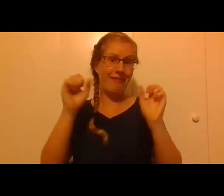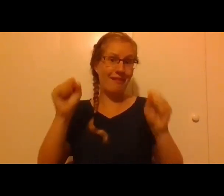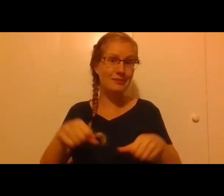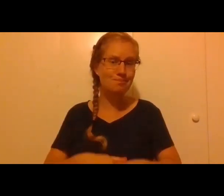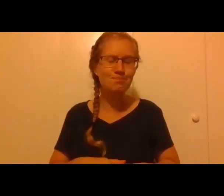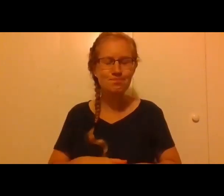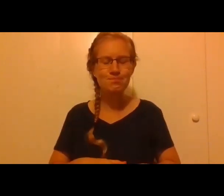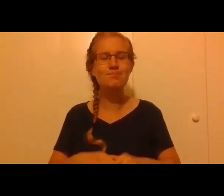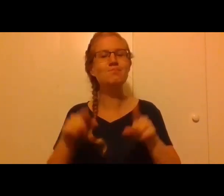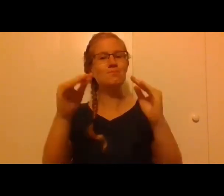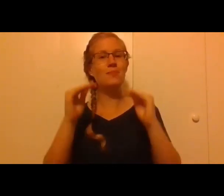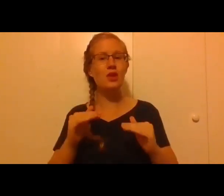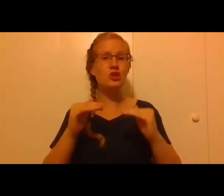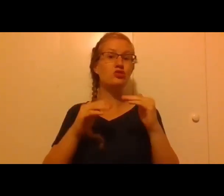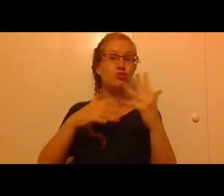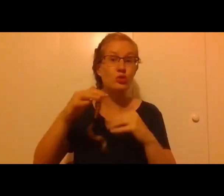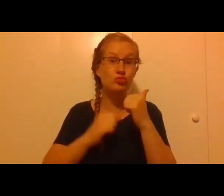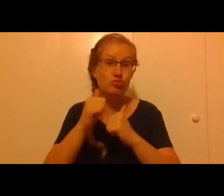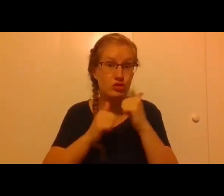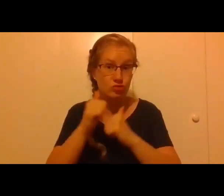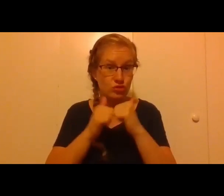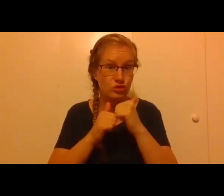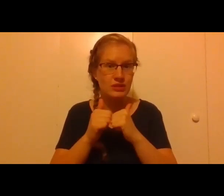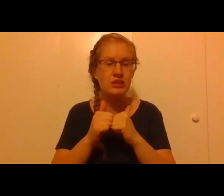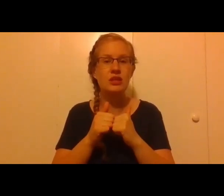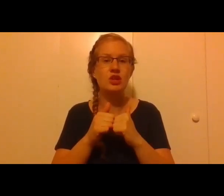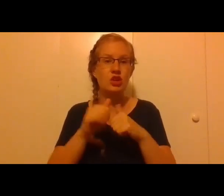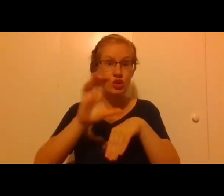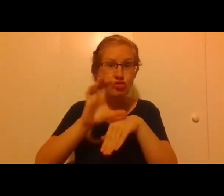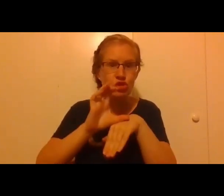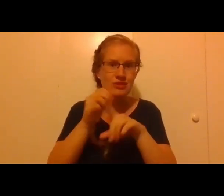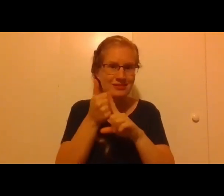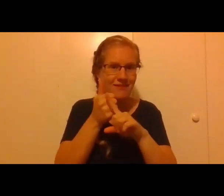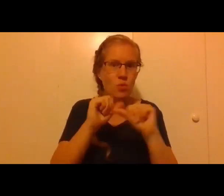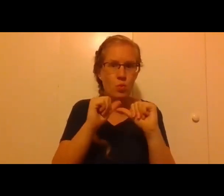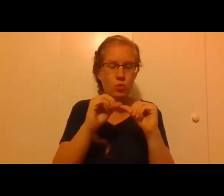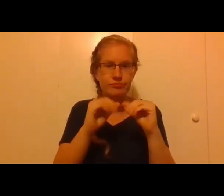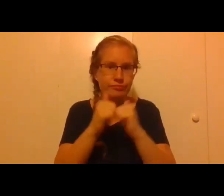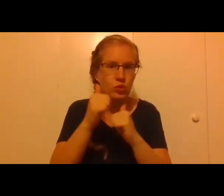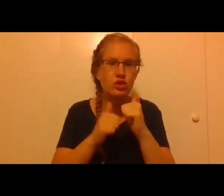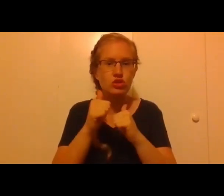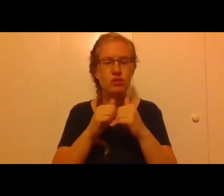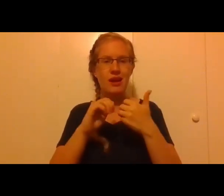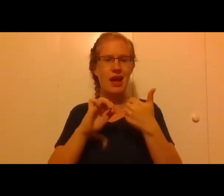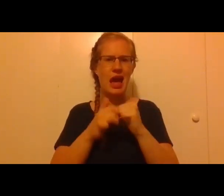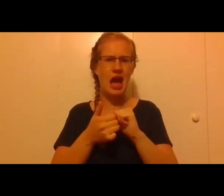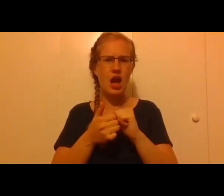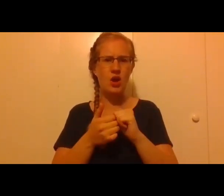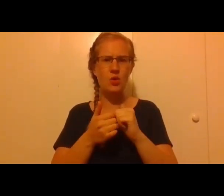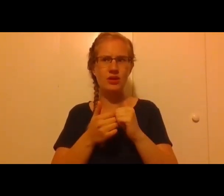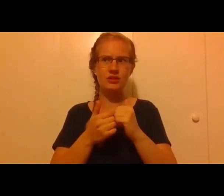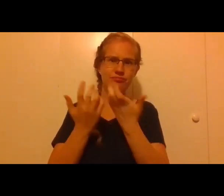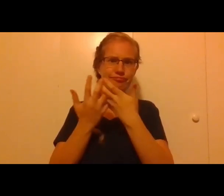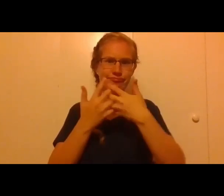And he also talked about social structures, the structure of the church, the organization of the church, and how these things can unfold organically